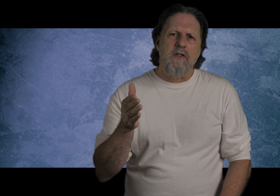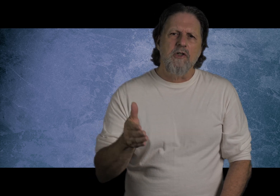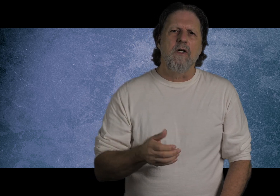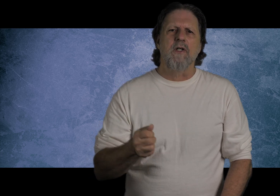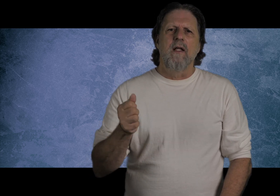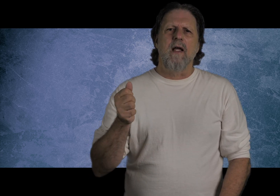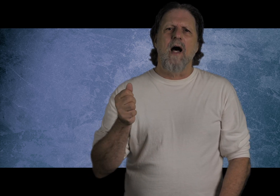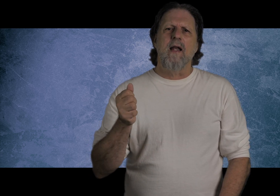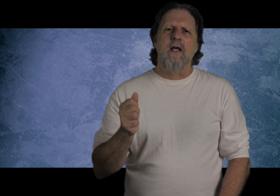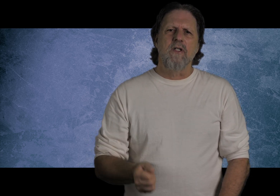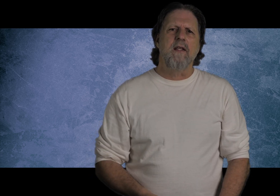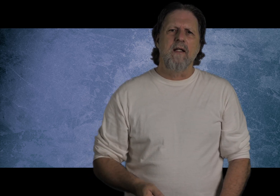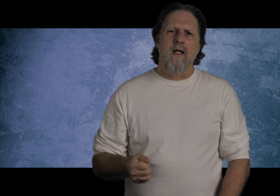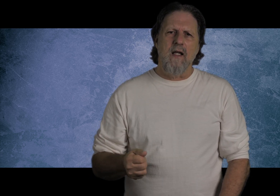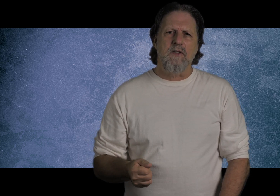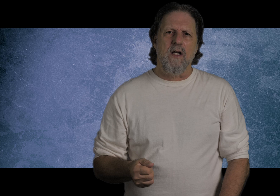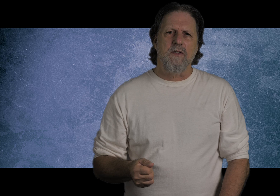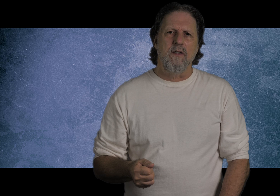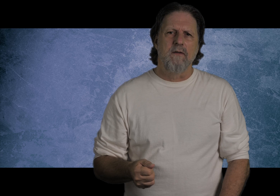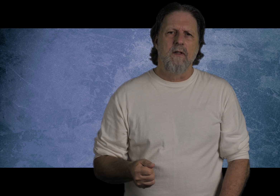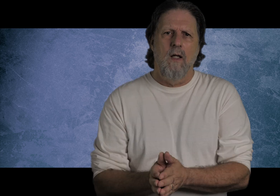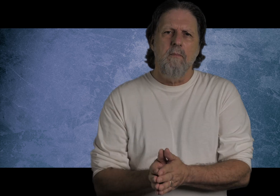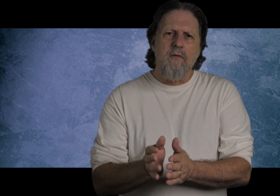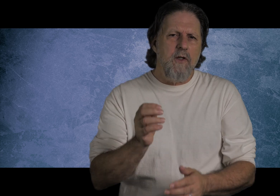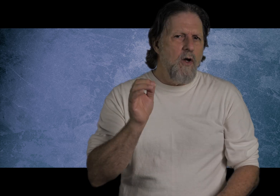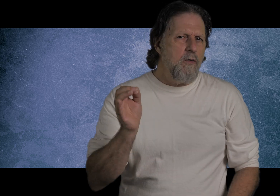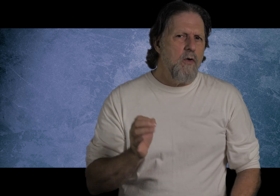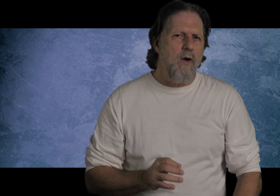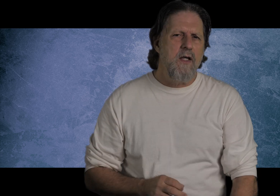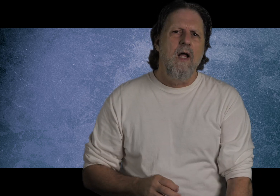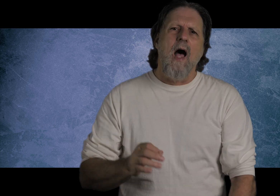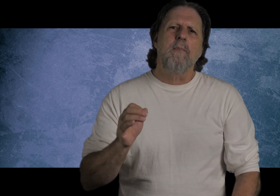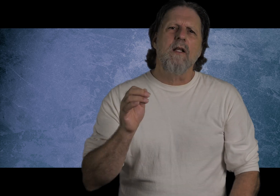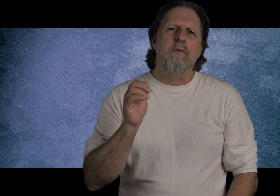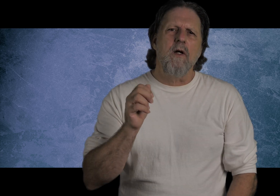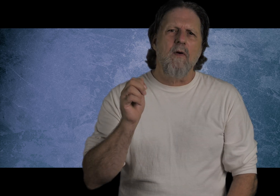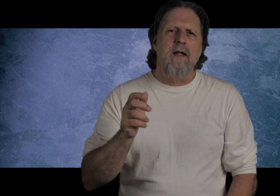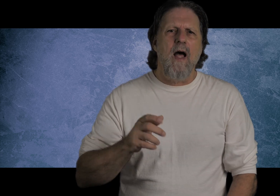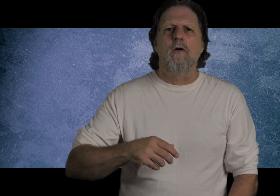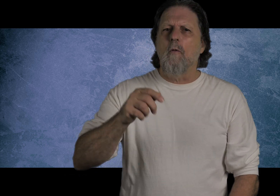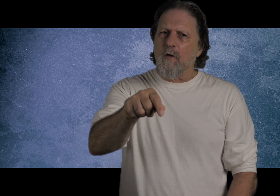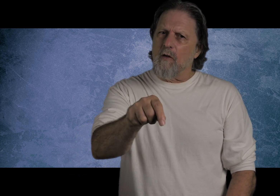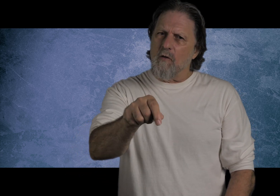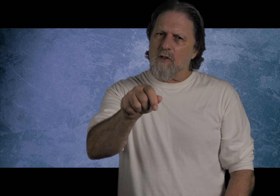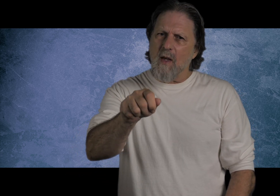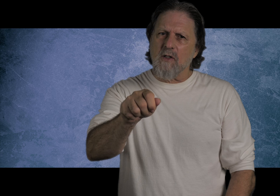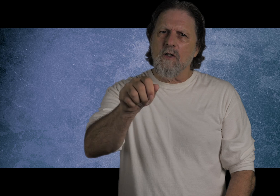assurance that God has nothing against us. But if you don't know Christ, I pray the Spirit right now, hopefully through this message,